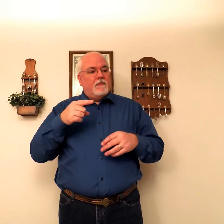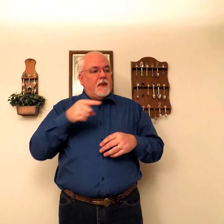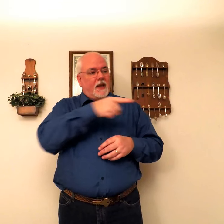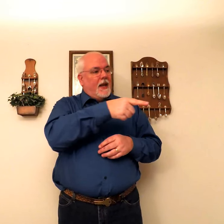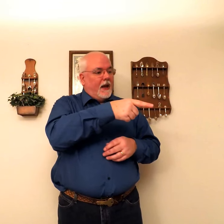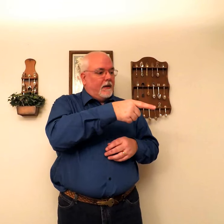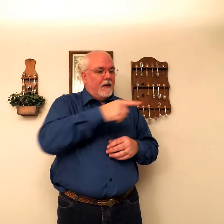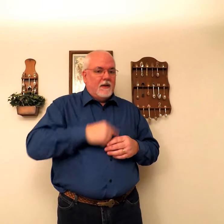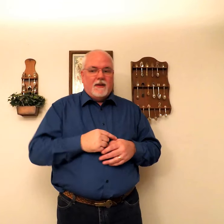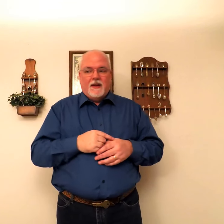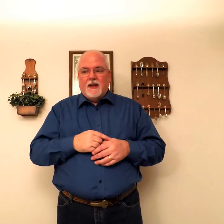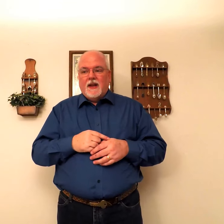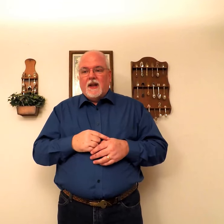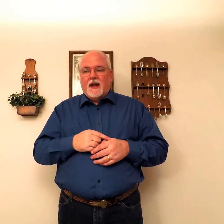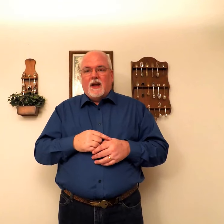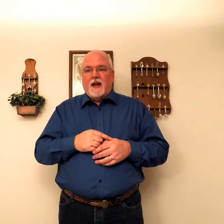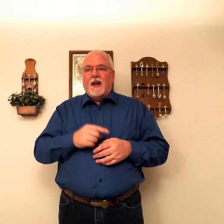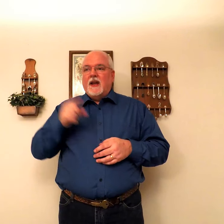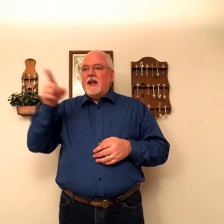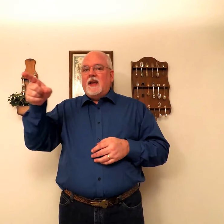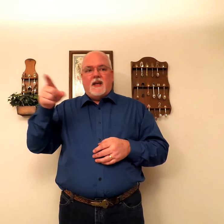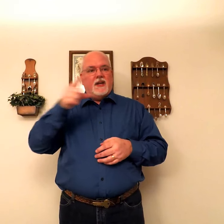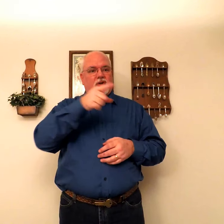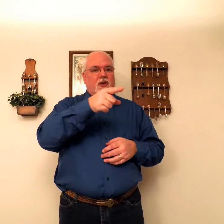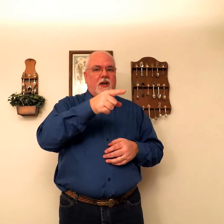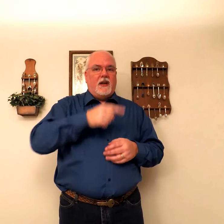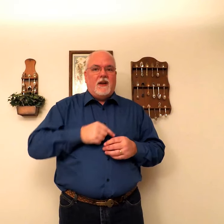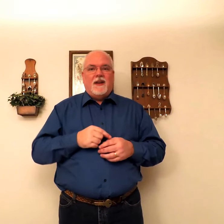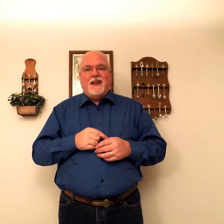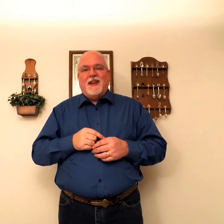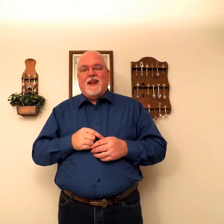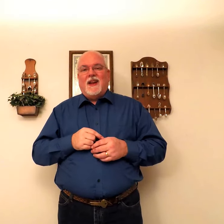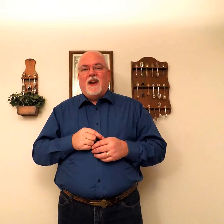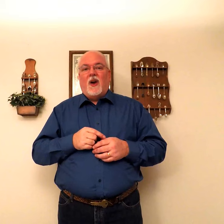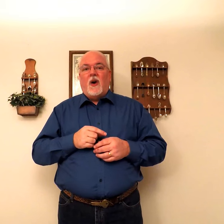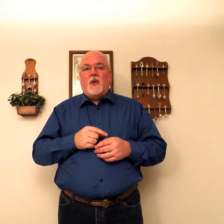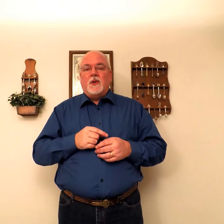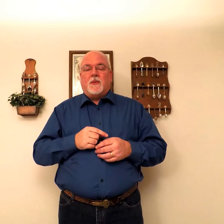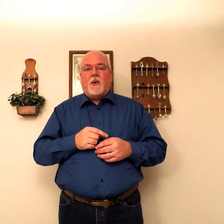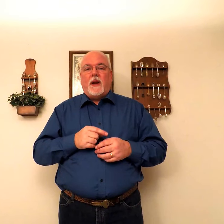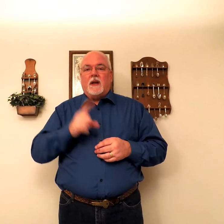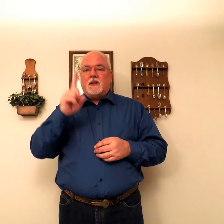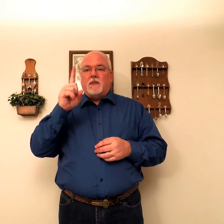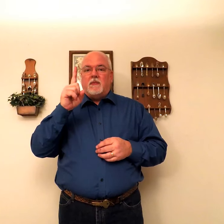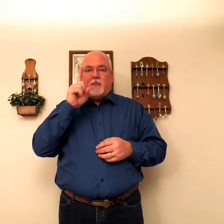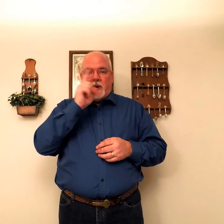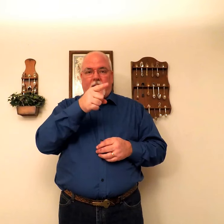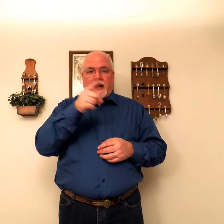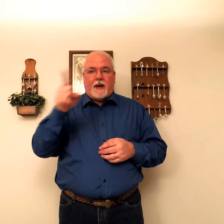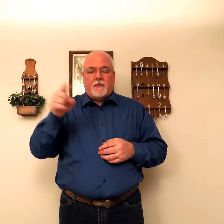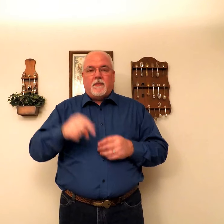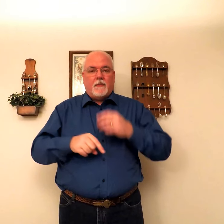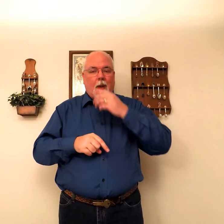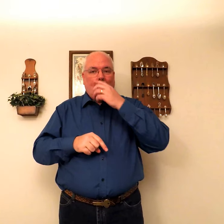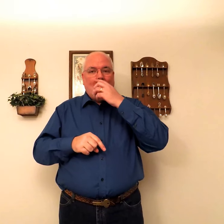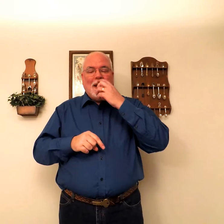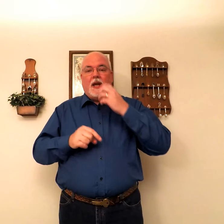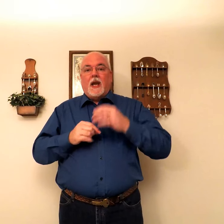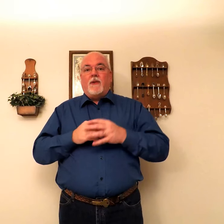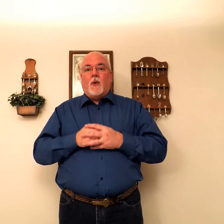It. He. She. All those pronouns pointing at them. If you